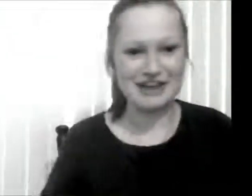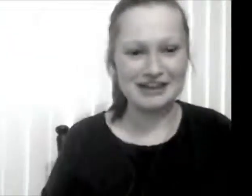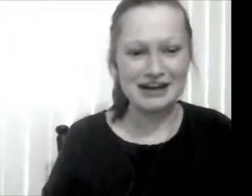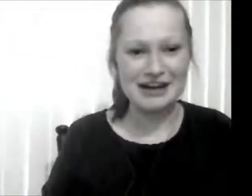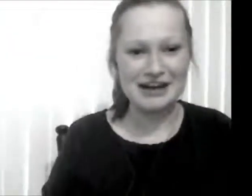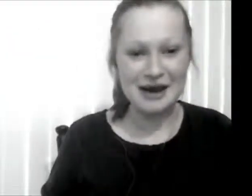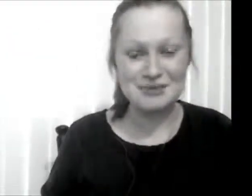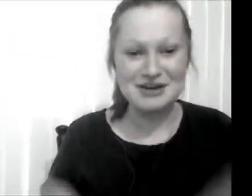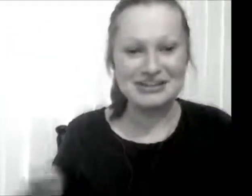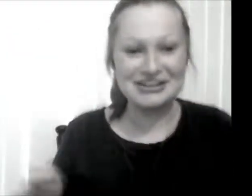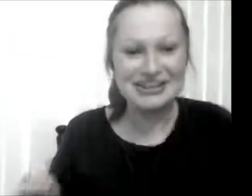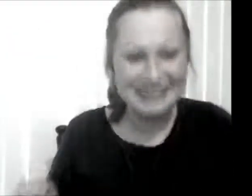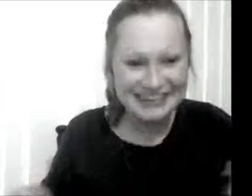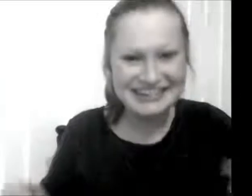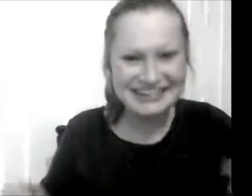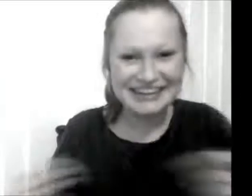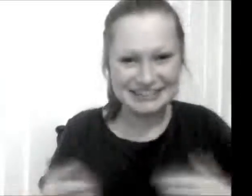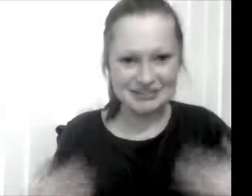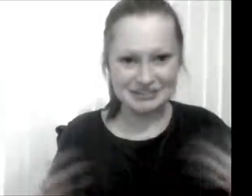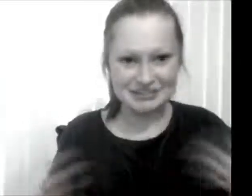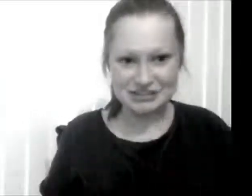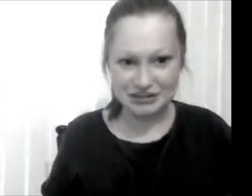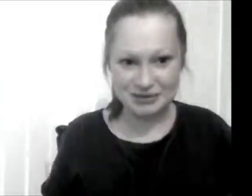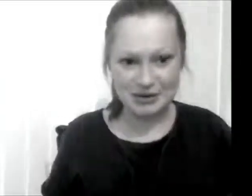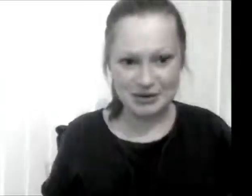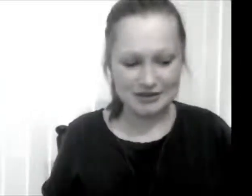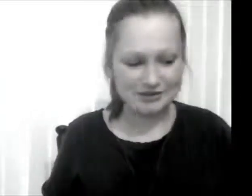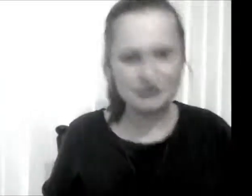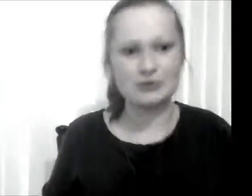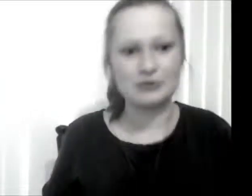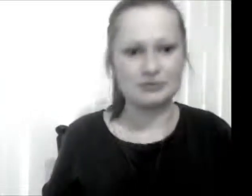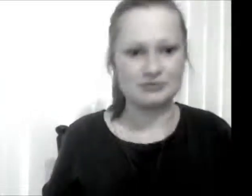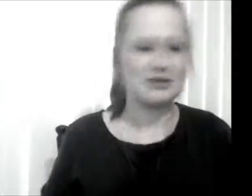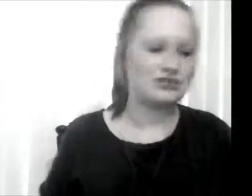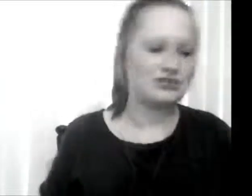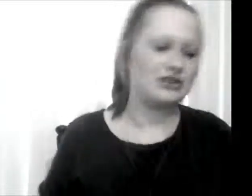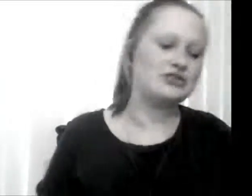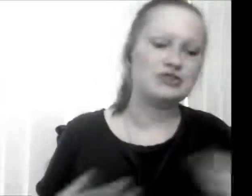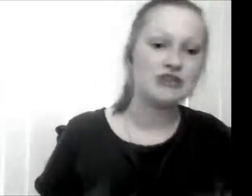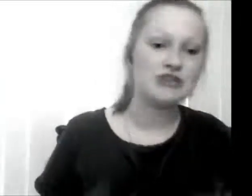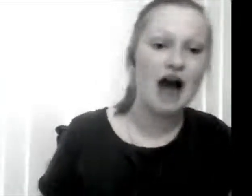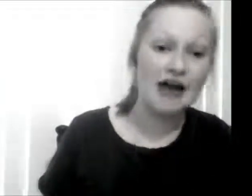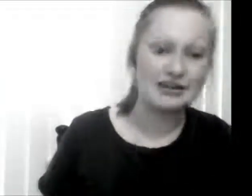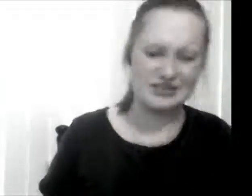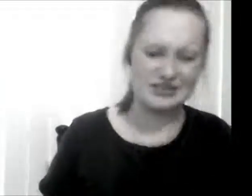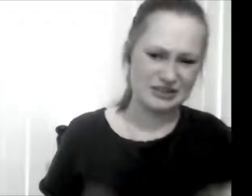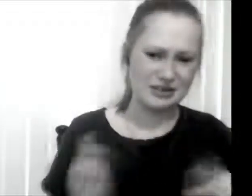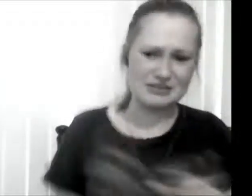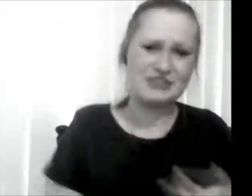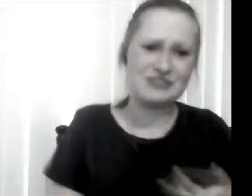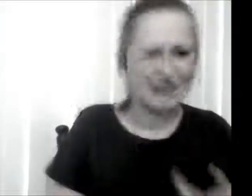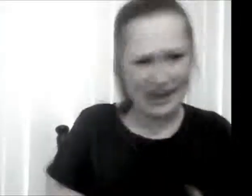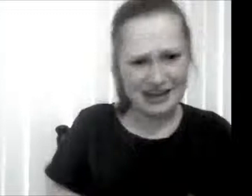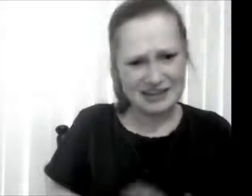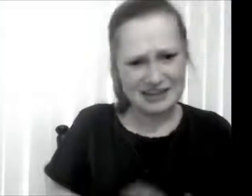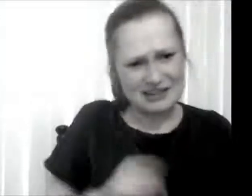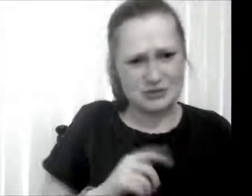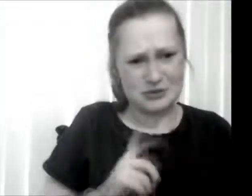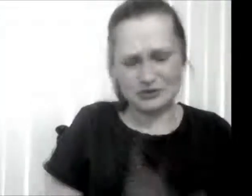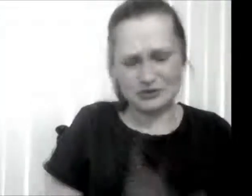um that sometimes having a shower can be quite difficult especially because you're so tired and sometimes you forget or you're in too